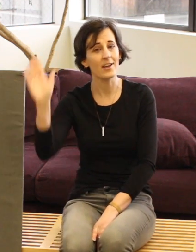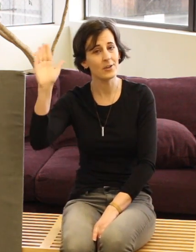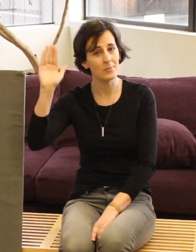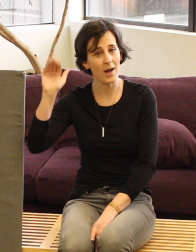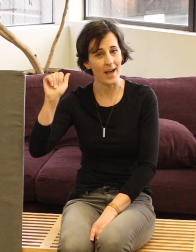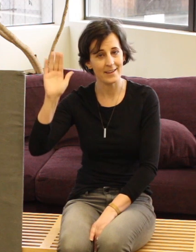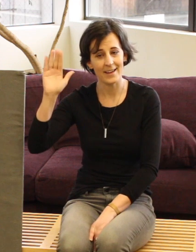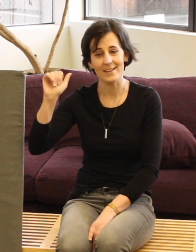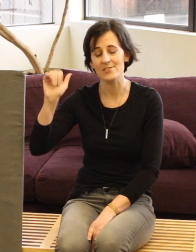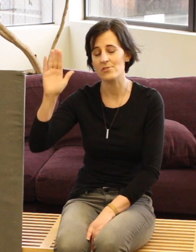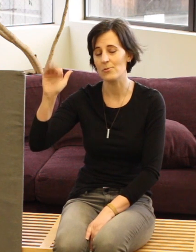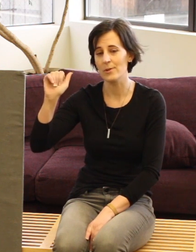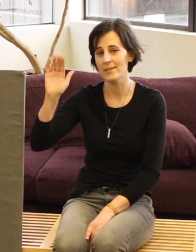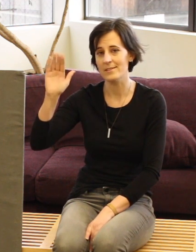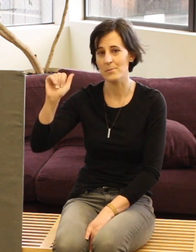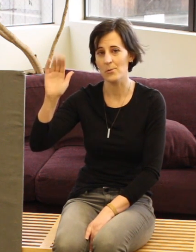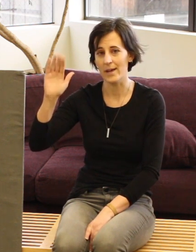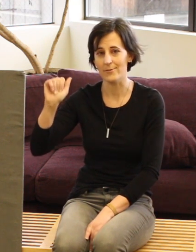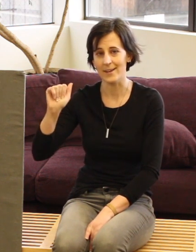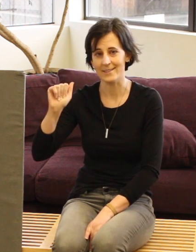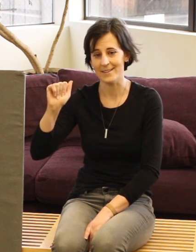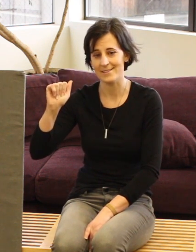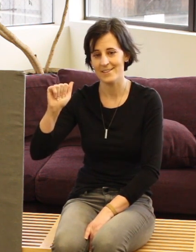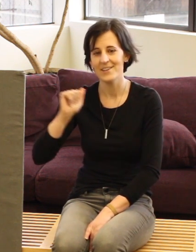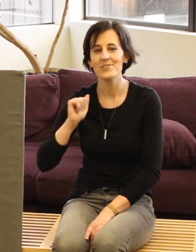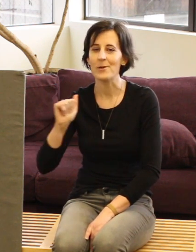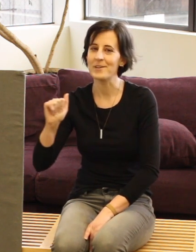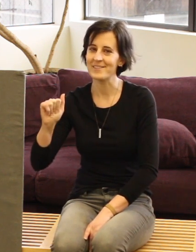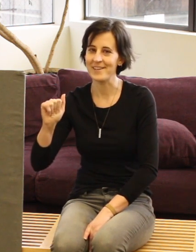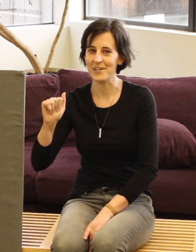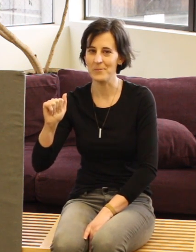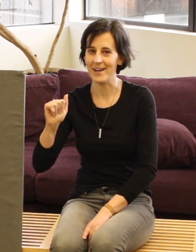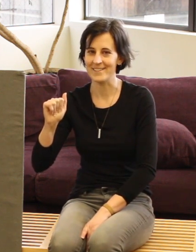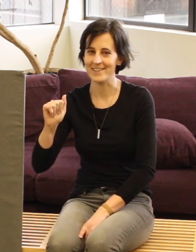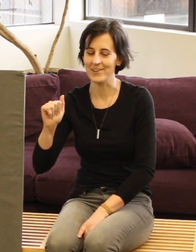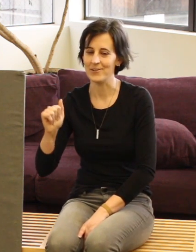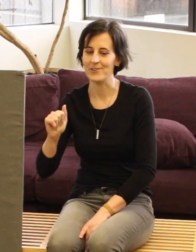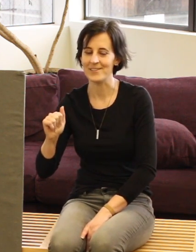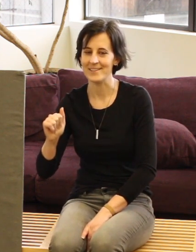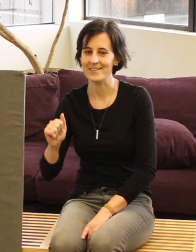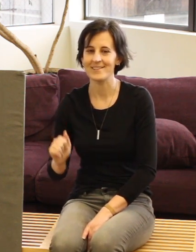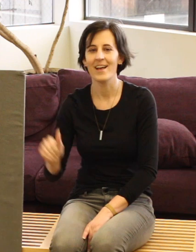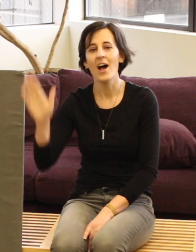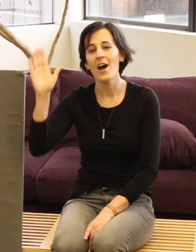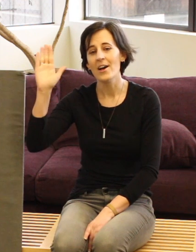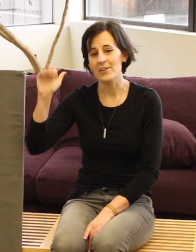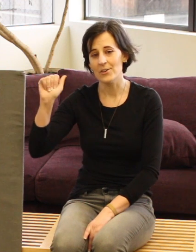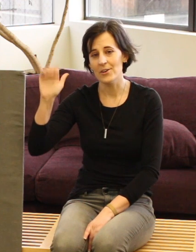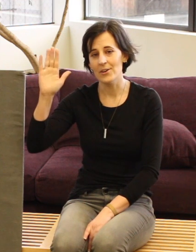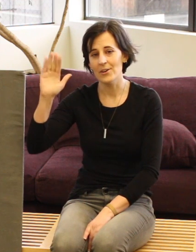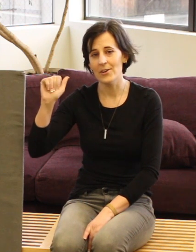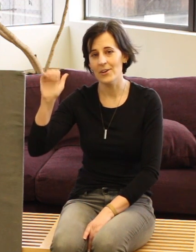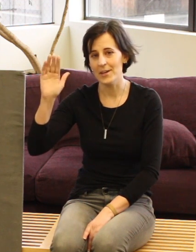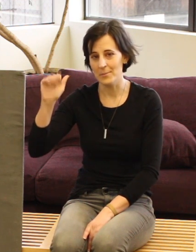goodbye. And that's just a really simple wave like this. So I'm going to sing goodbye to you. Goodbye,